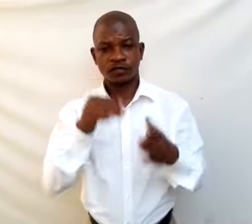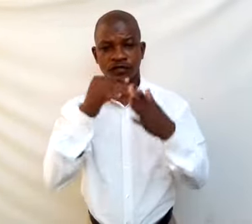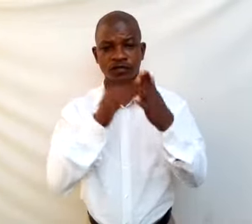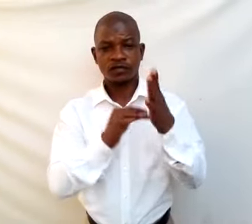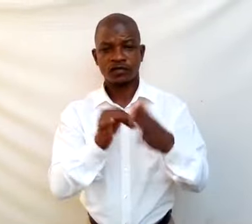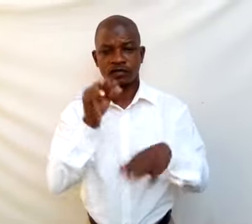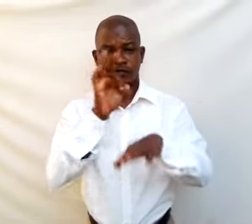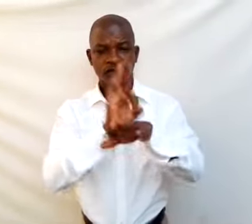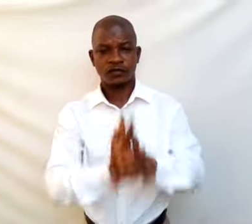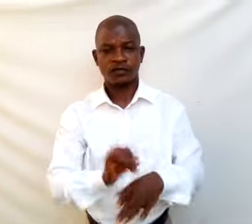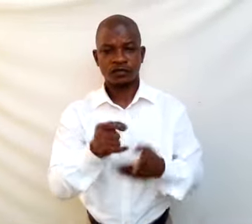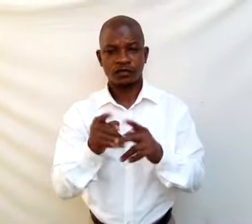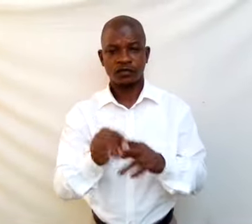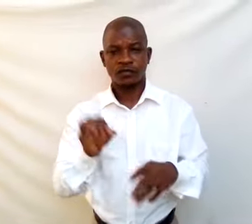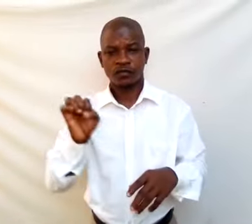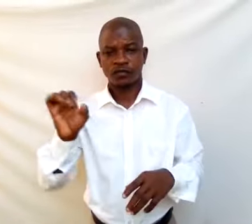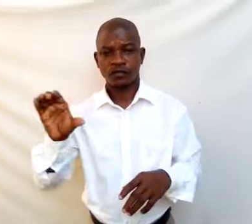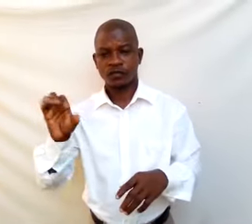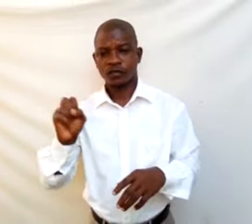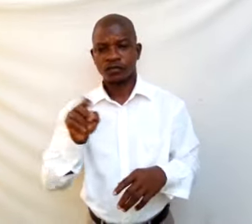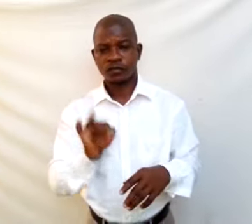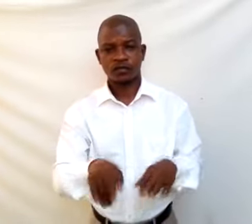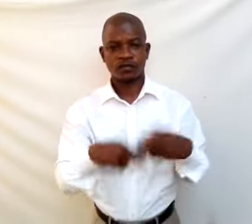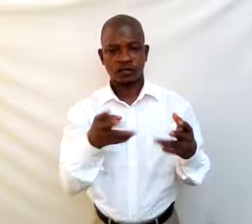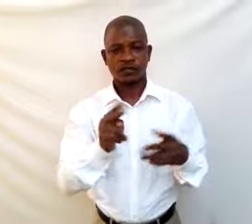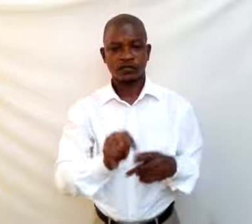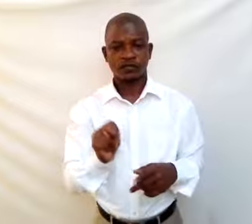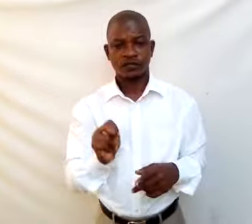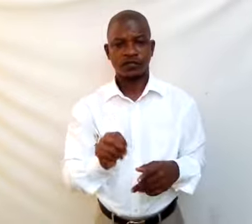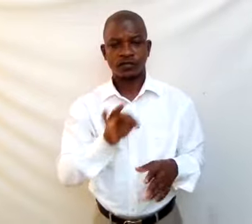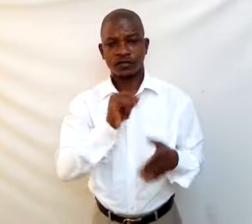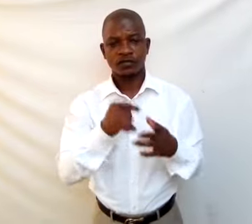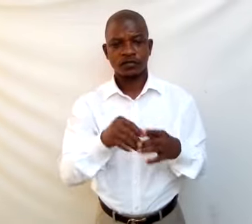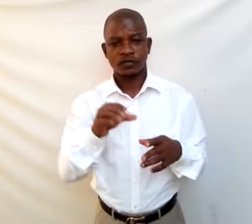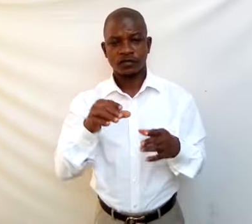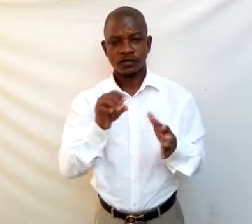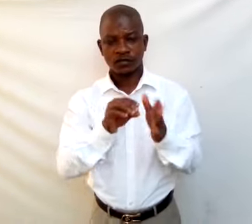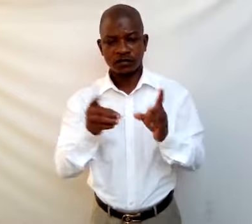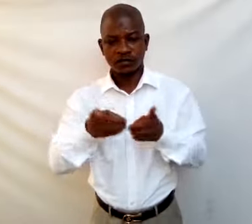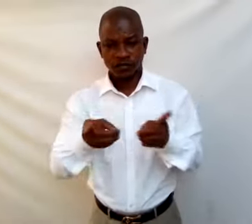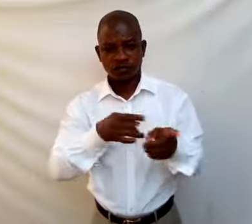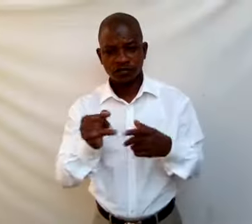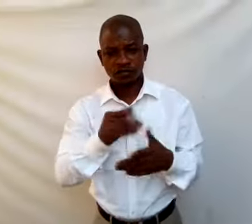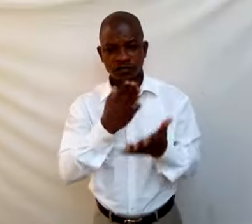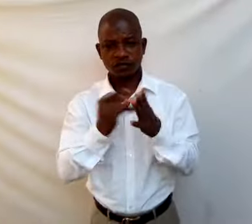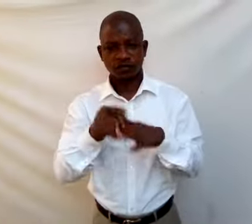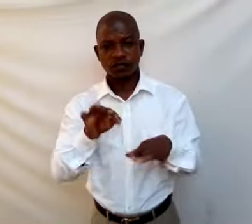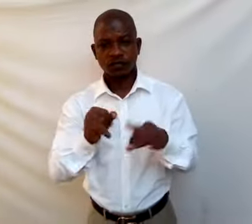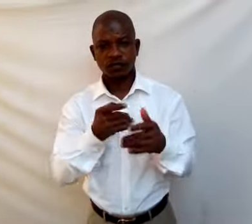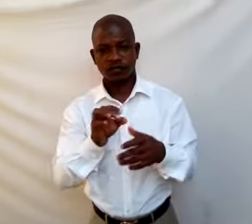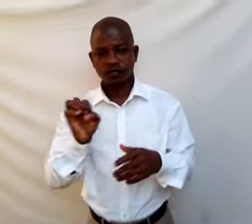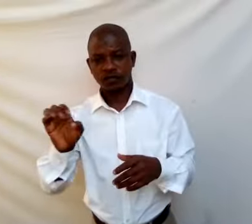of ecological specimens given, describe the use of some of the ecological specimens,